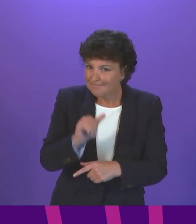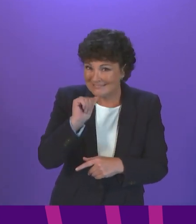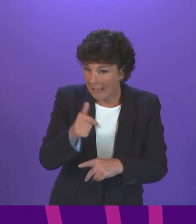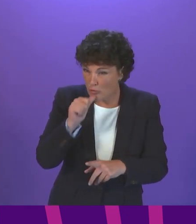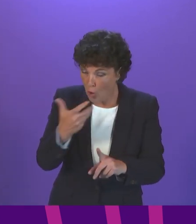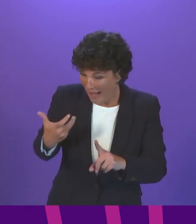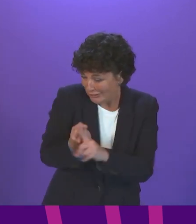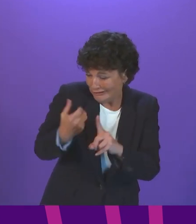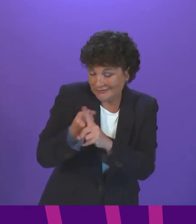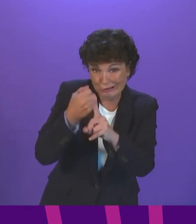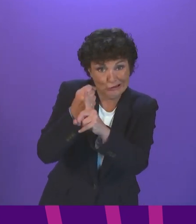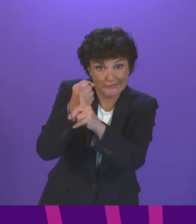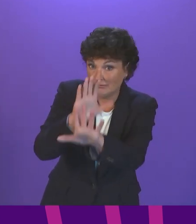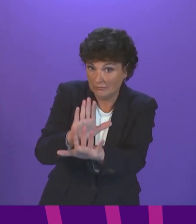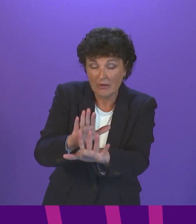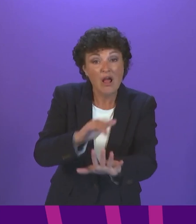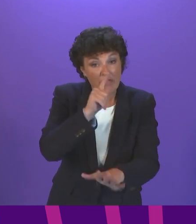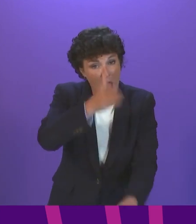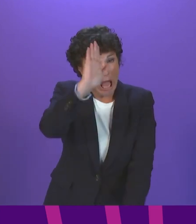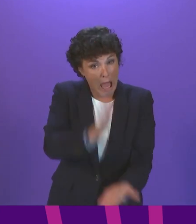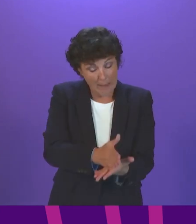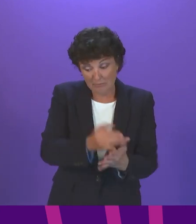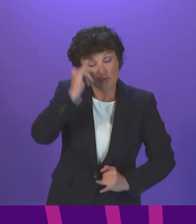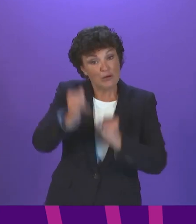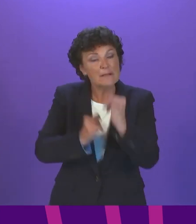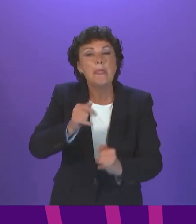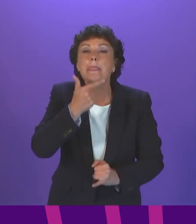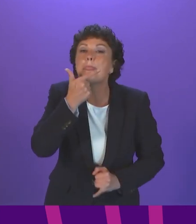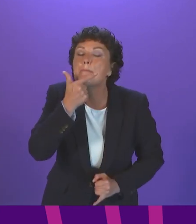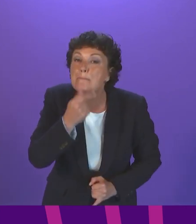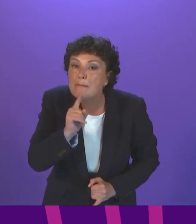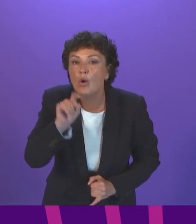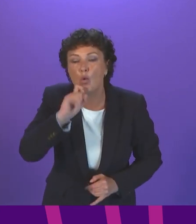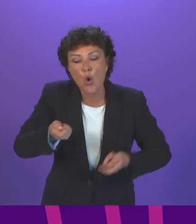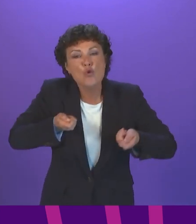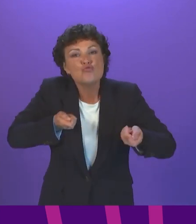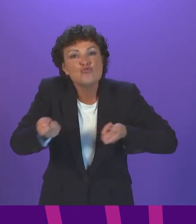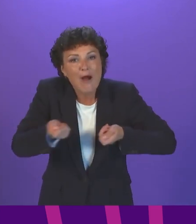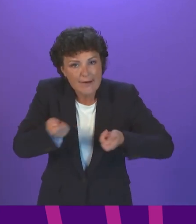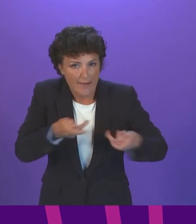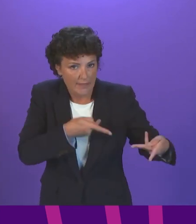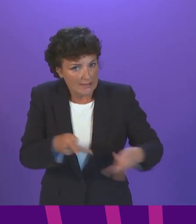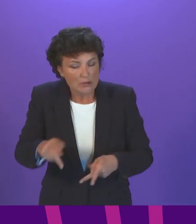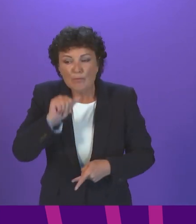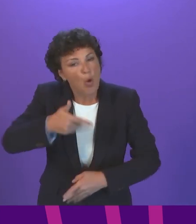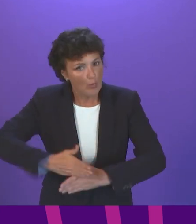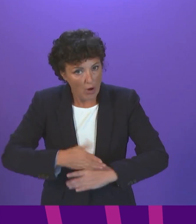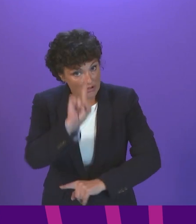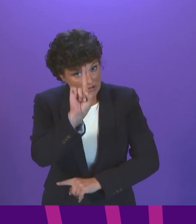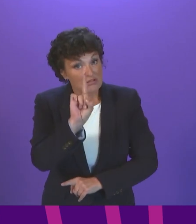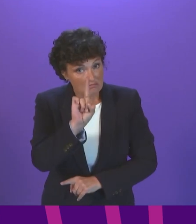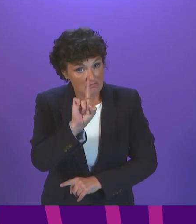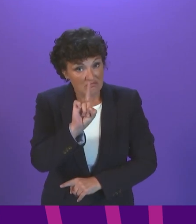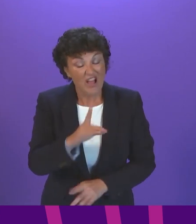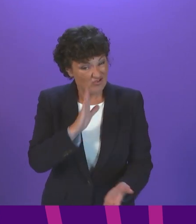That is clearly a criticism of those that are in charge of running the system, not those that work in the system. And frankly, it